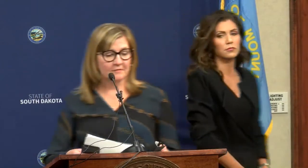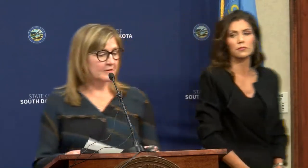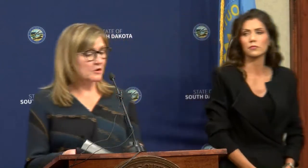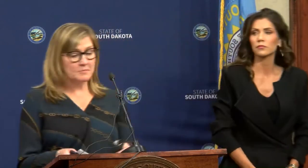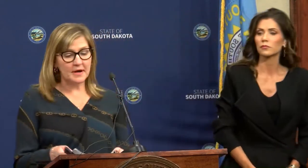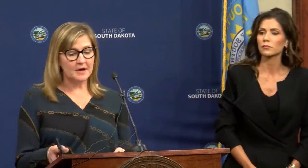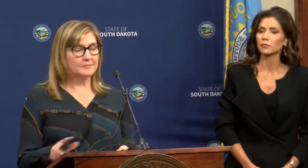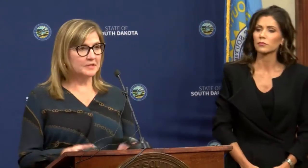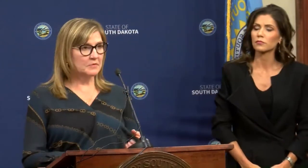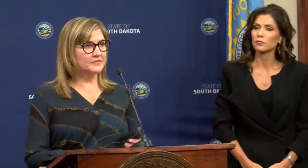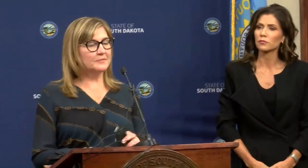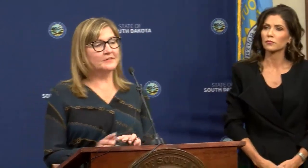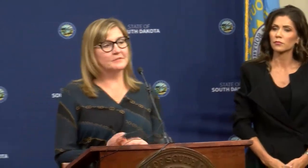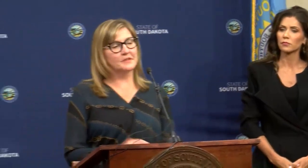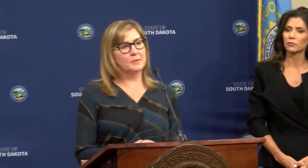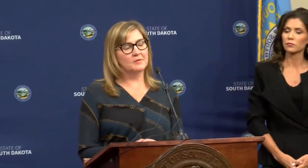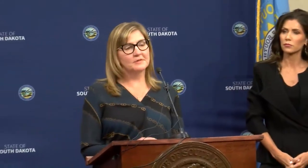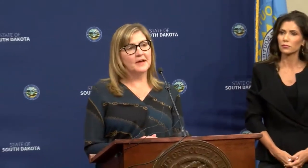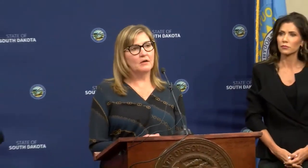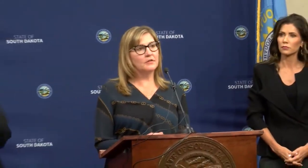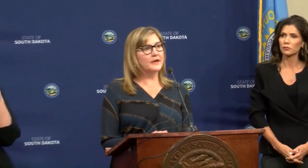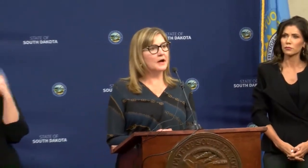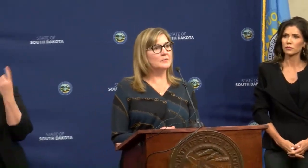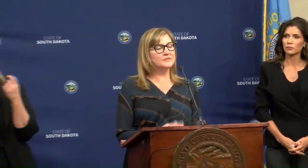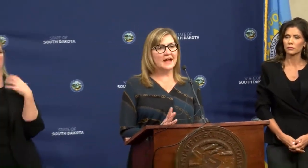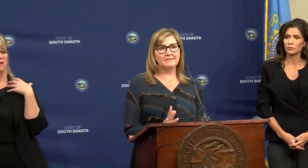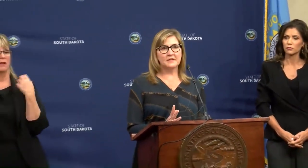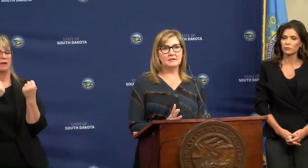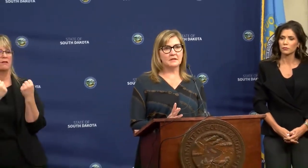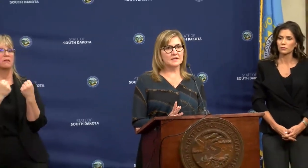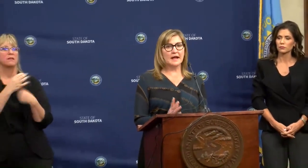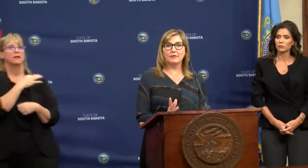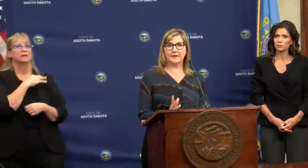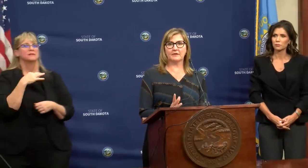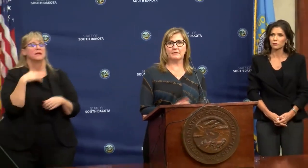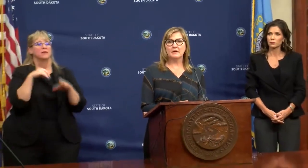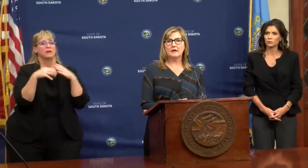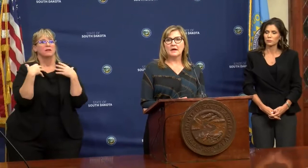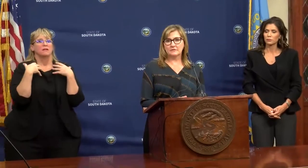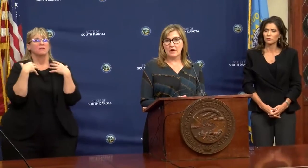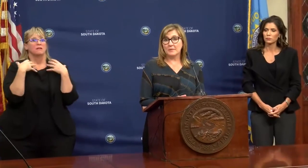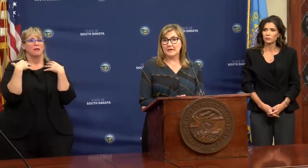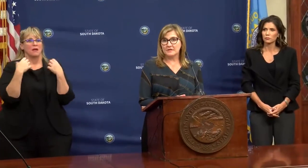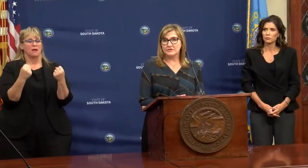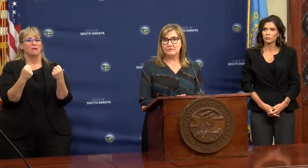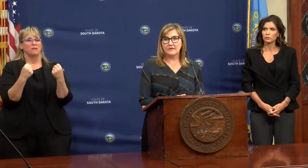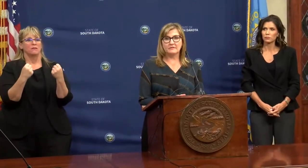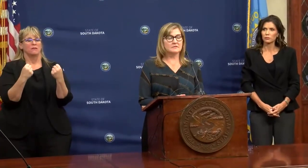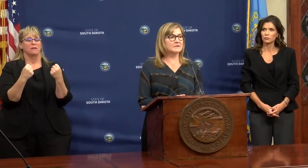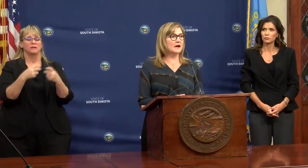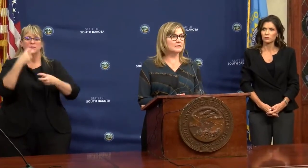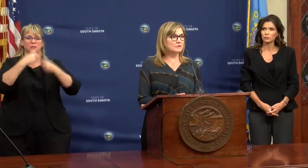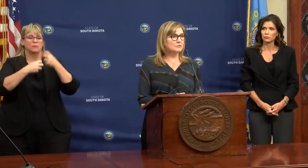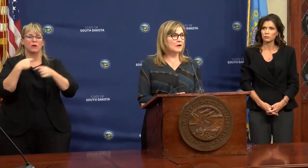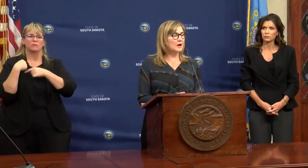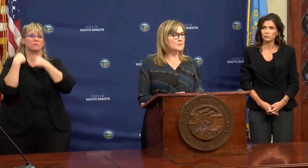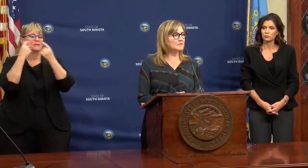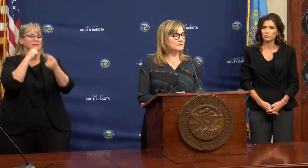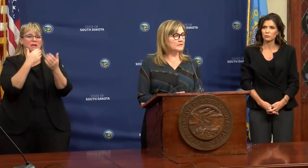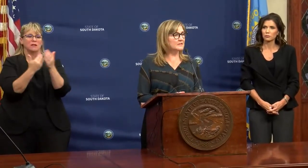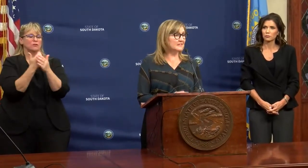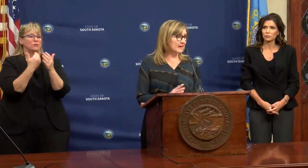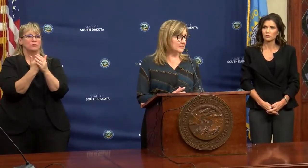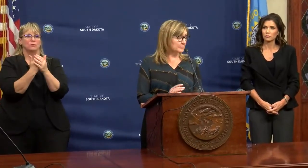Thank you, Governor Noem. Kim Molson-Reisen with the Department of Health. Staffing in health care has long been an issue and this is not new.